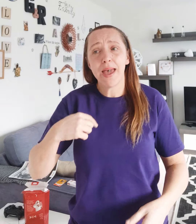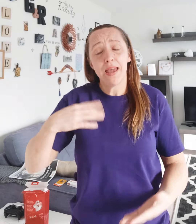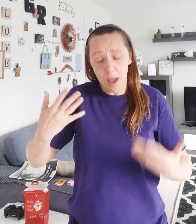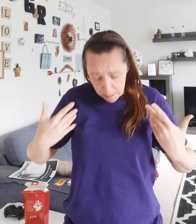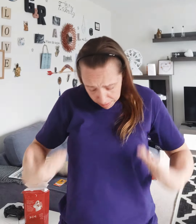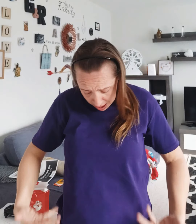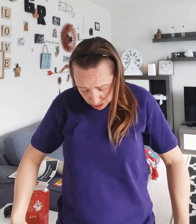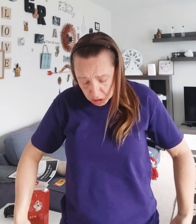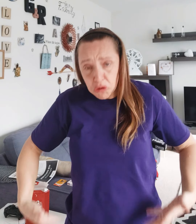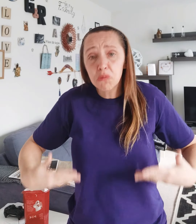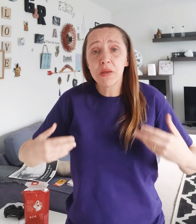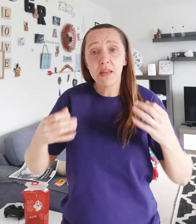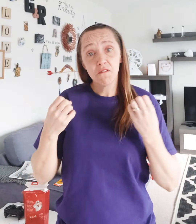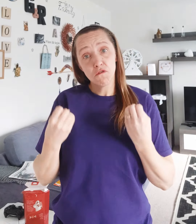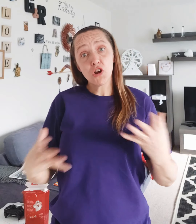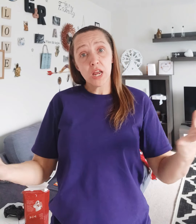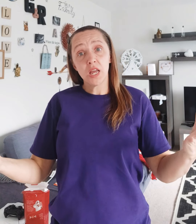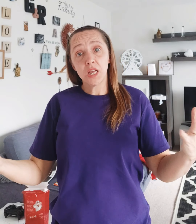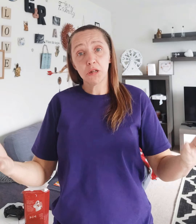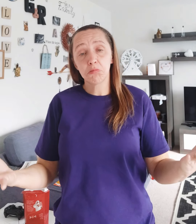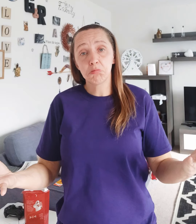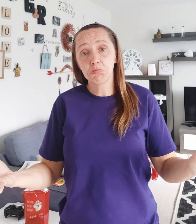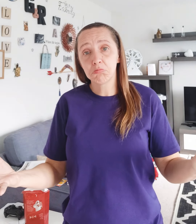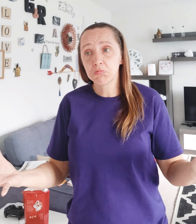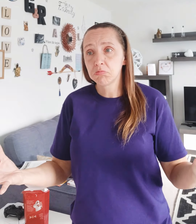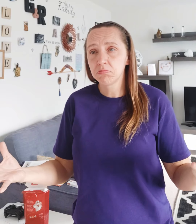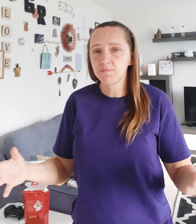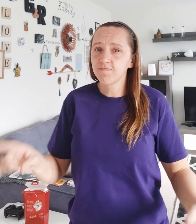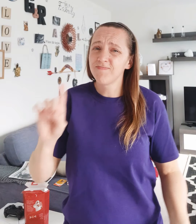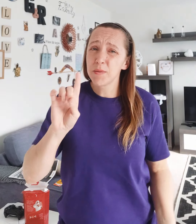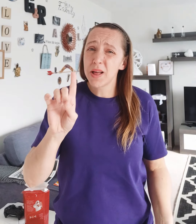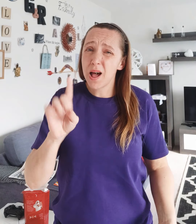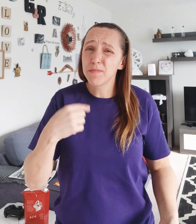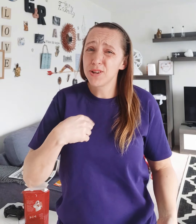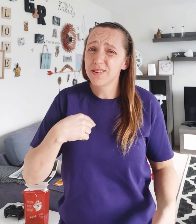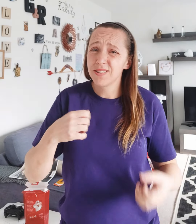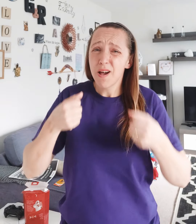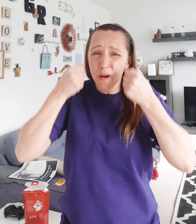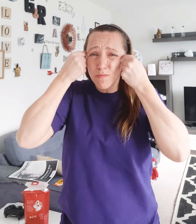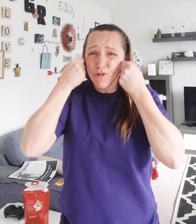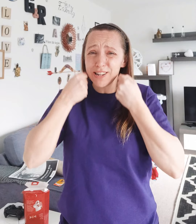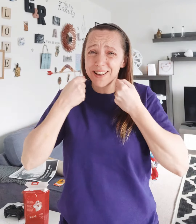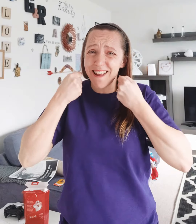appear to be free, but I'm just a prisoner